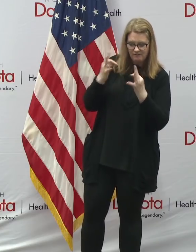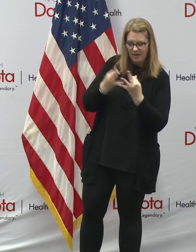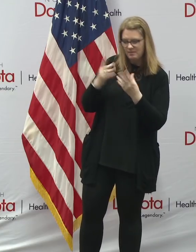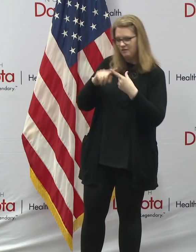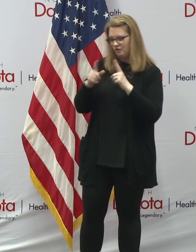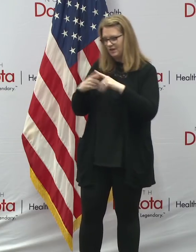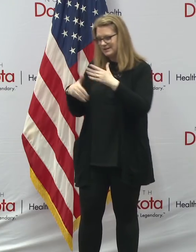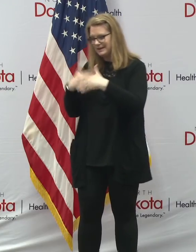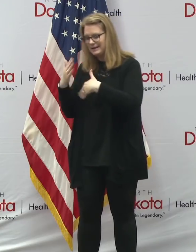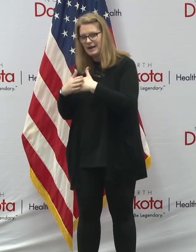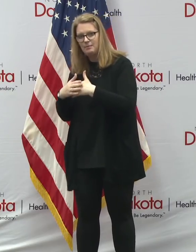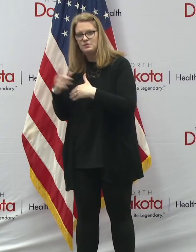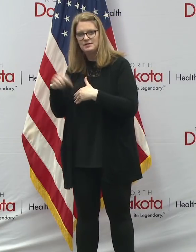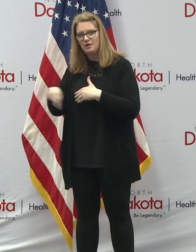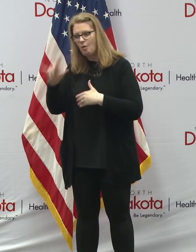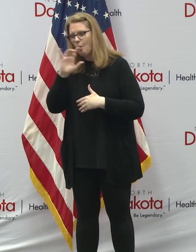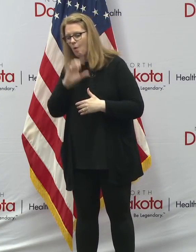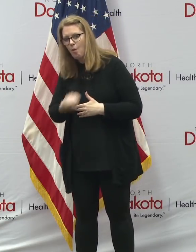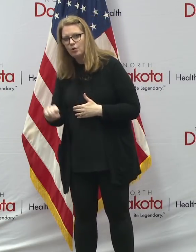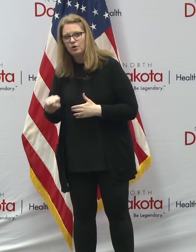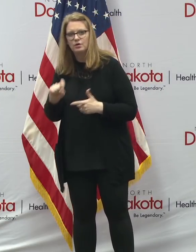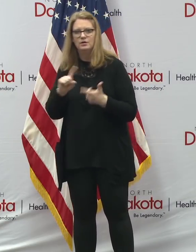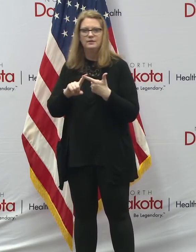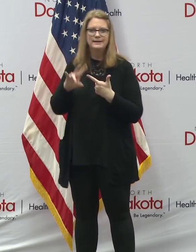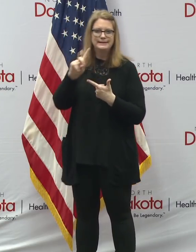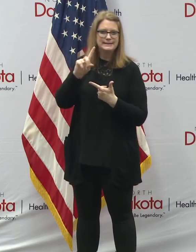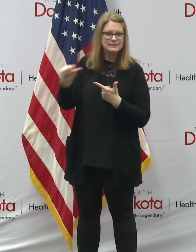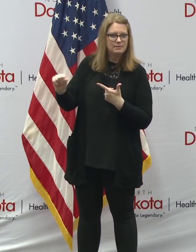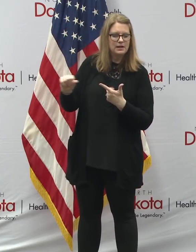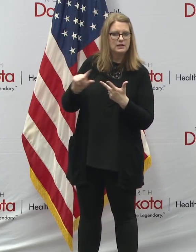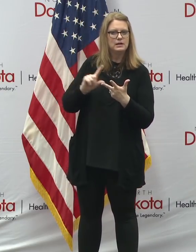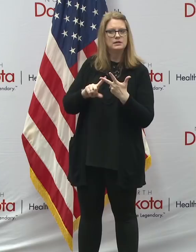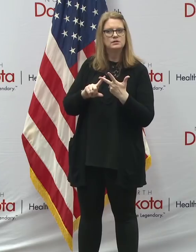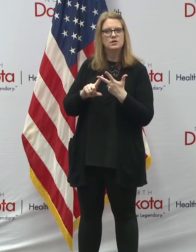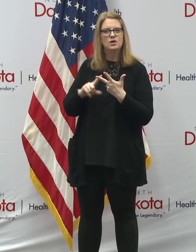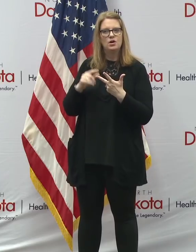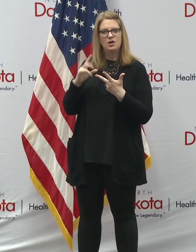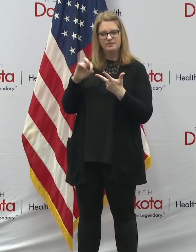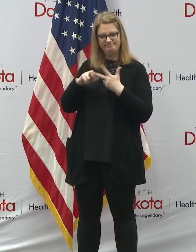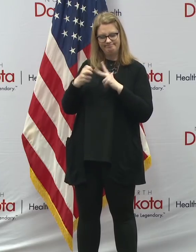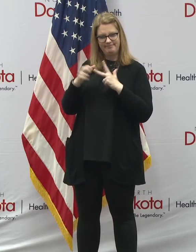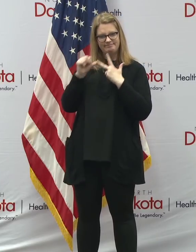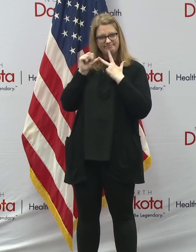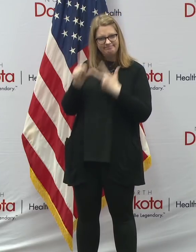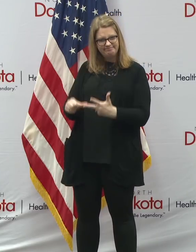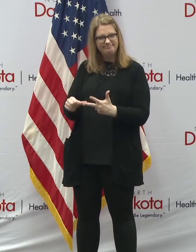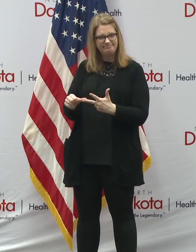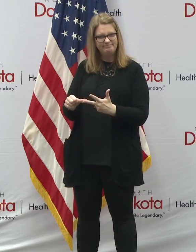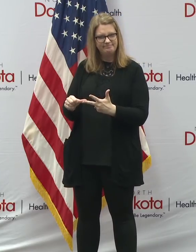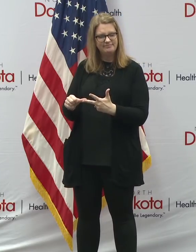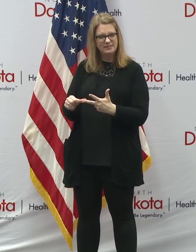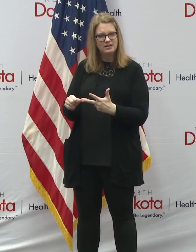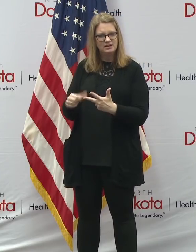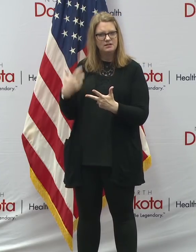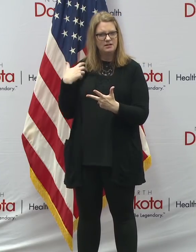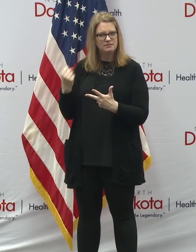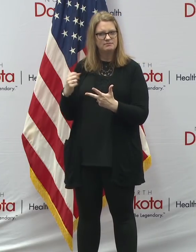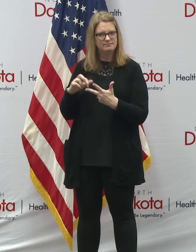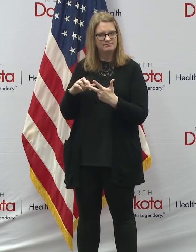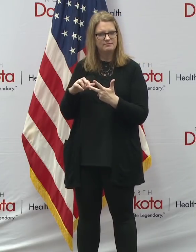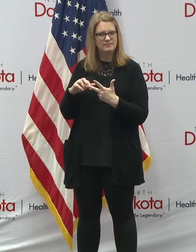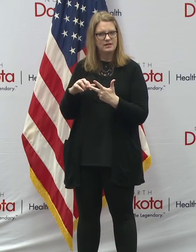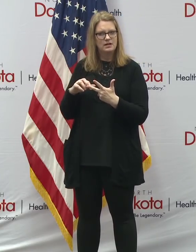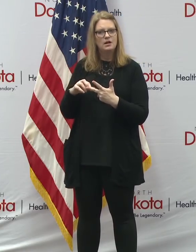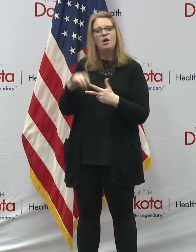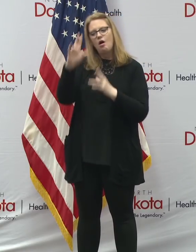who are older, who have disabilities, or pre-existing medical conditions. We also need to honor